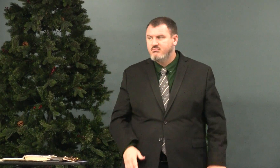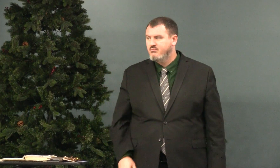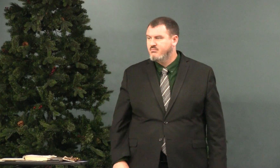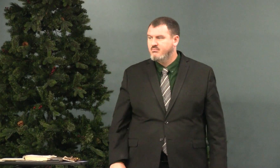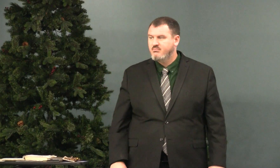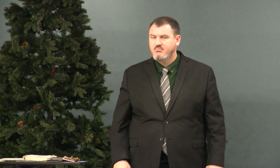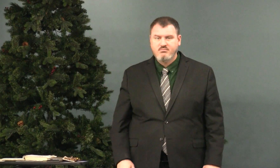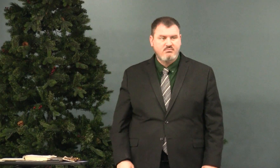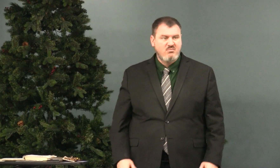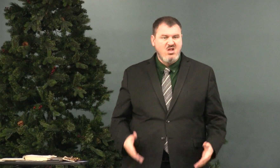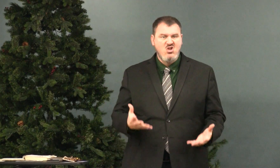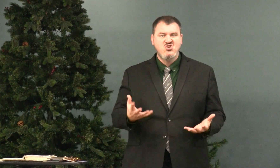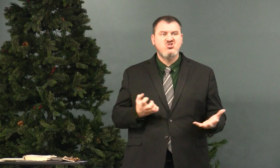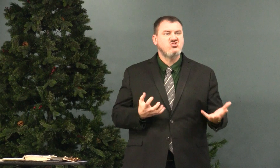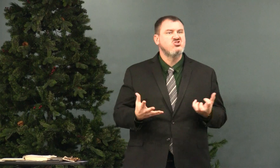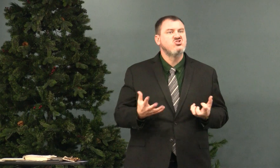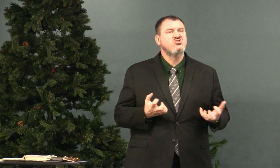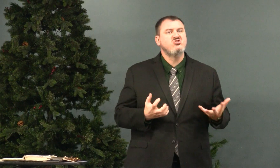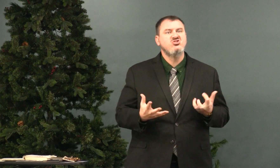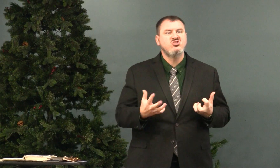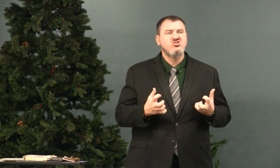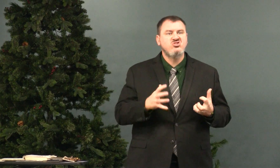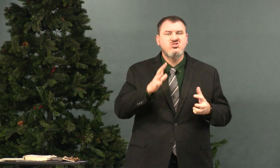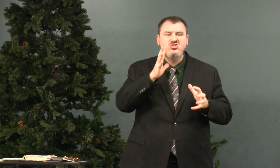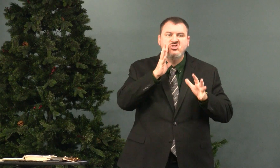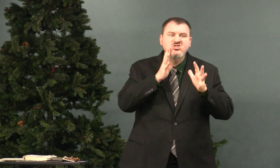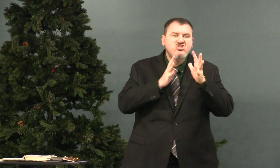Don't want want or desire.